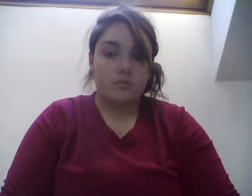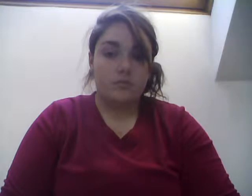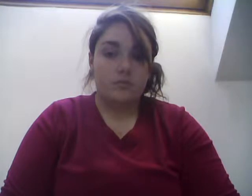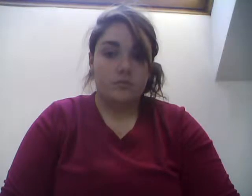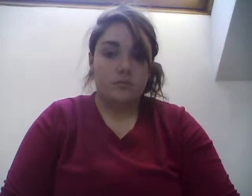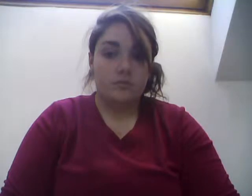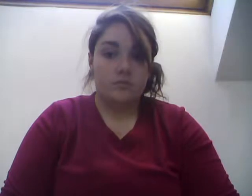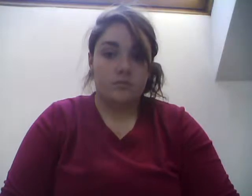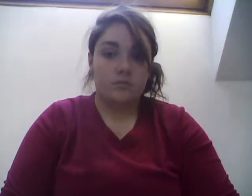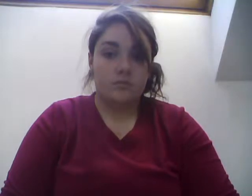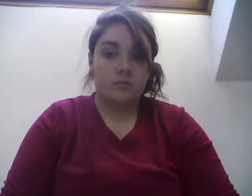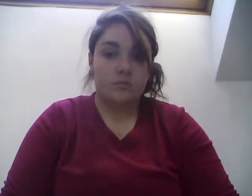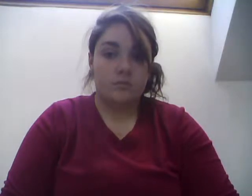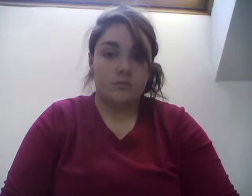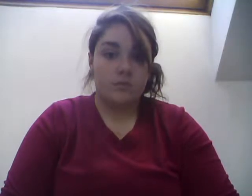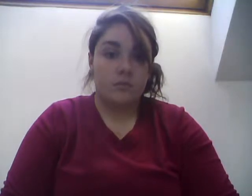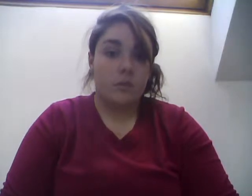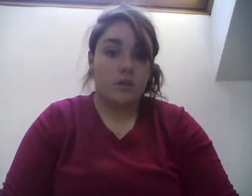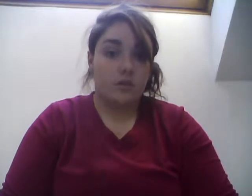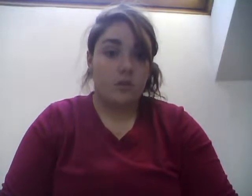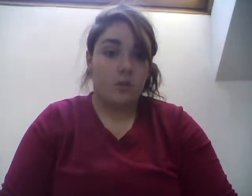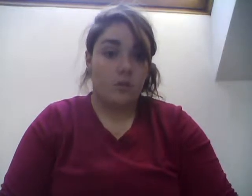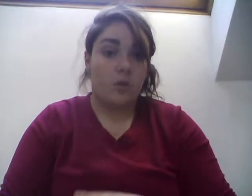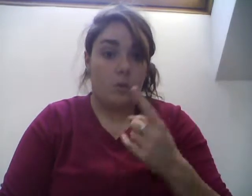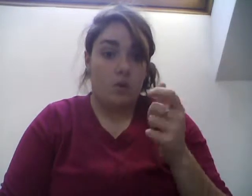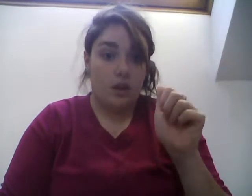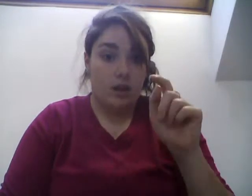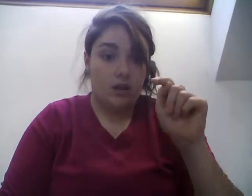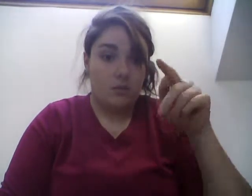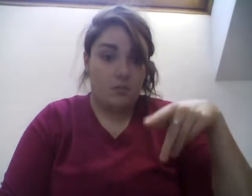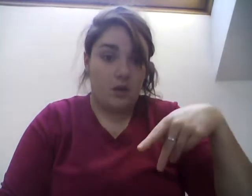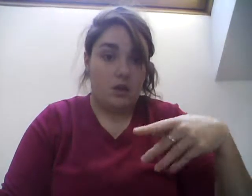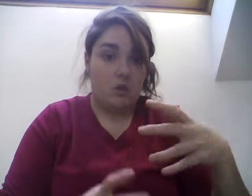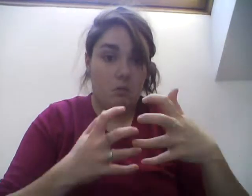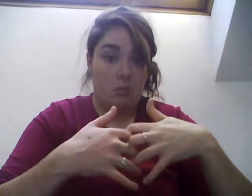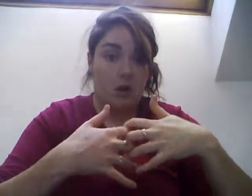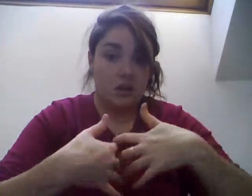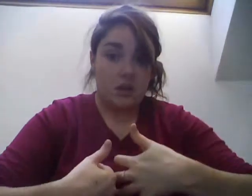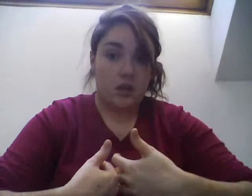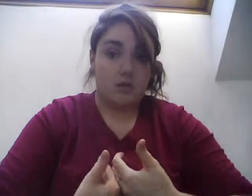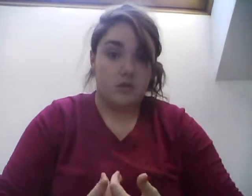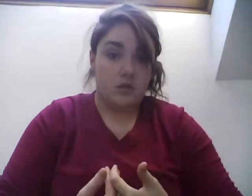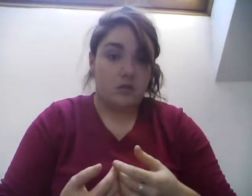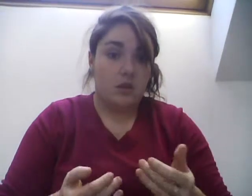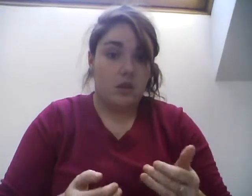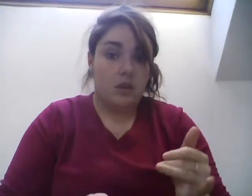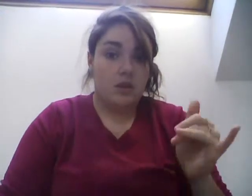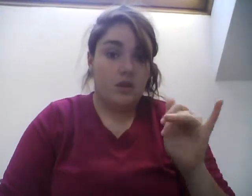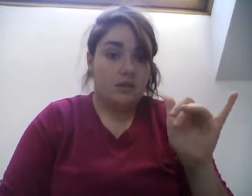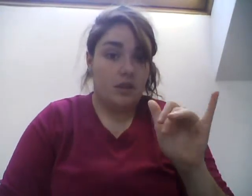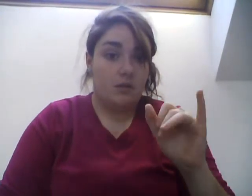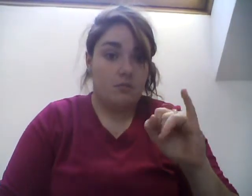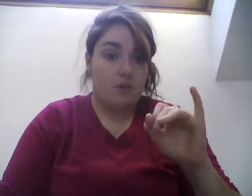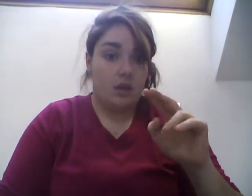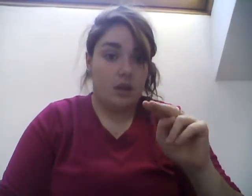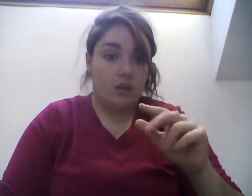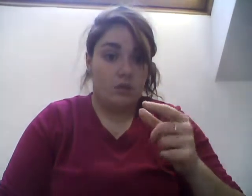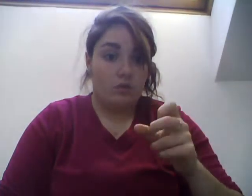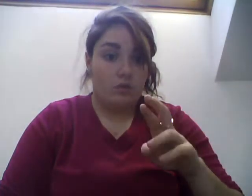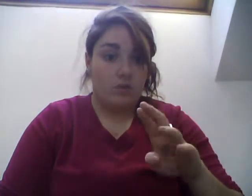and I would break that down to those ingredients again. And then the energy would come out